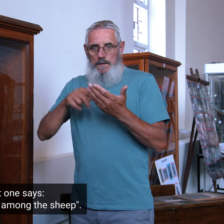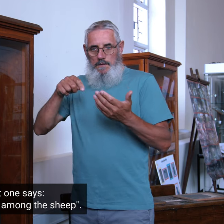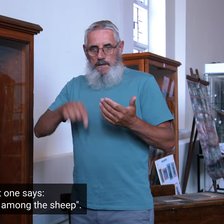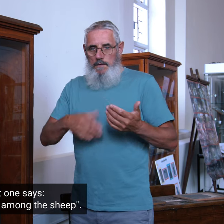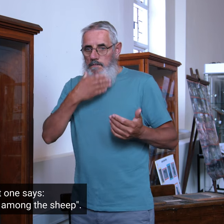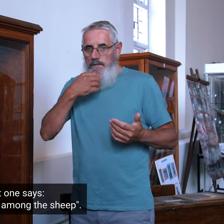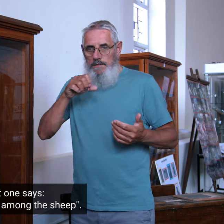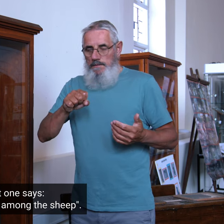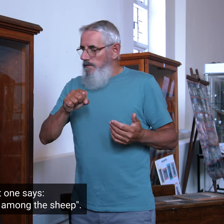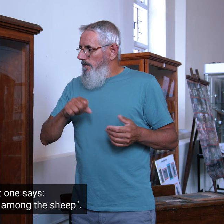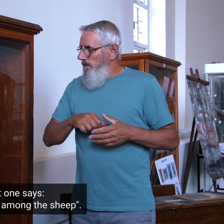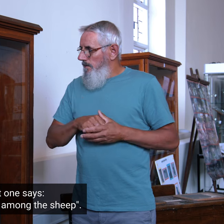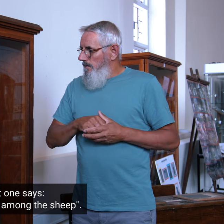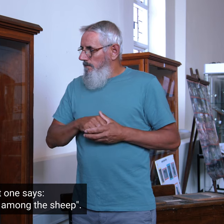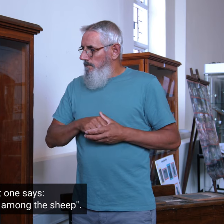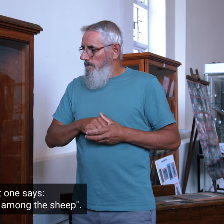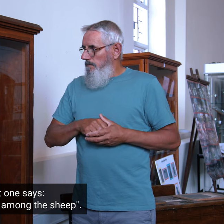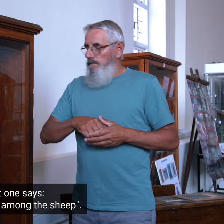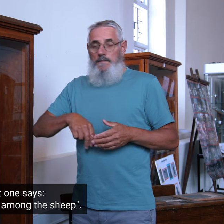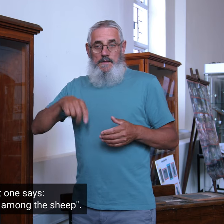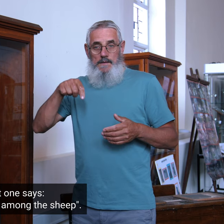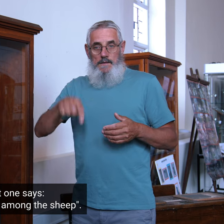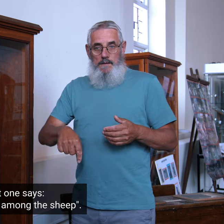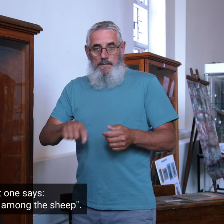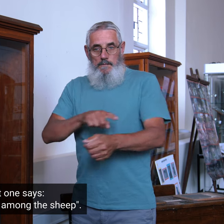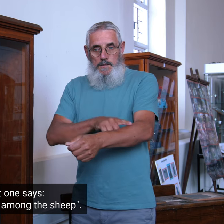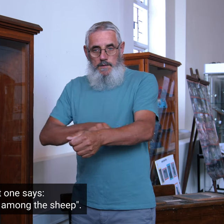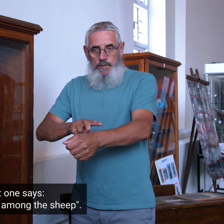The next one says, The next one is among the sheep.